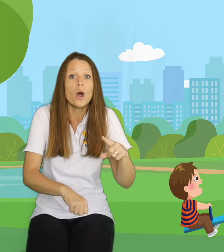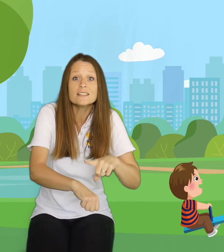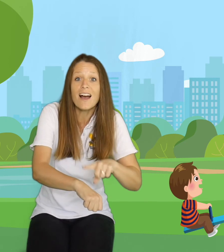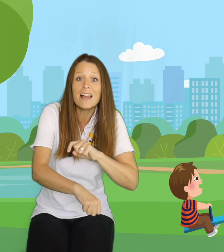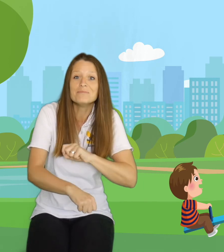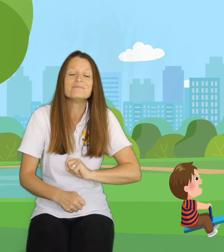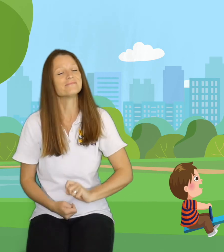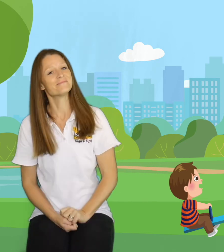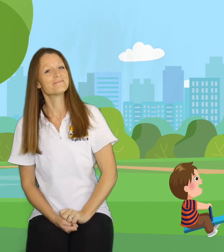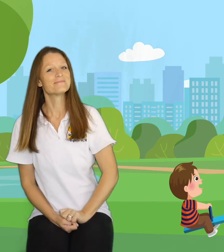time.